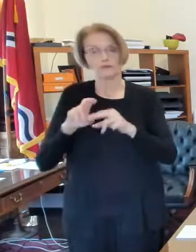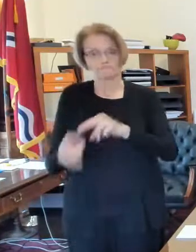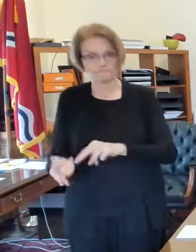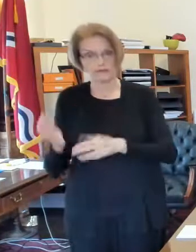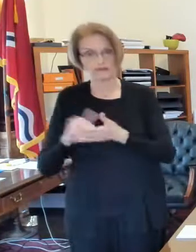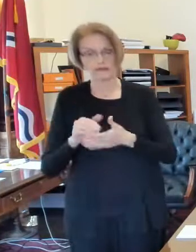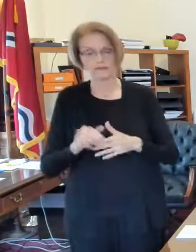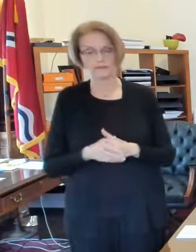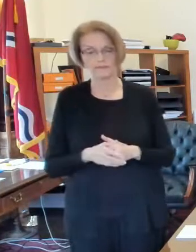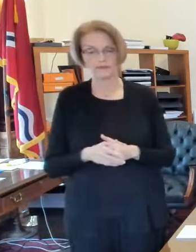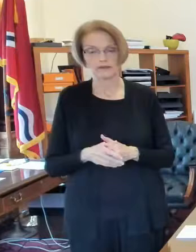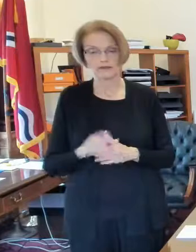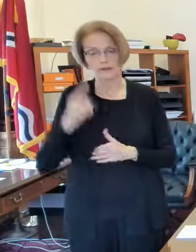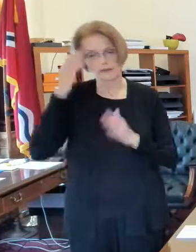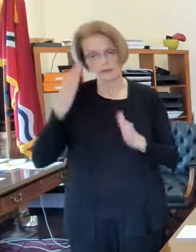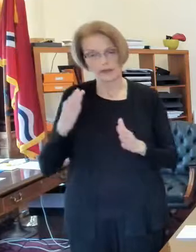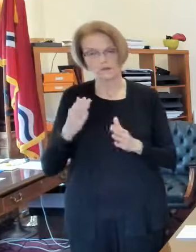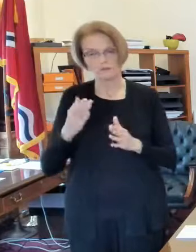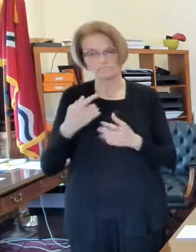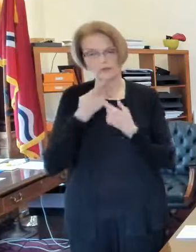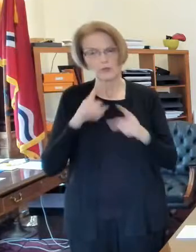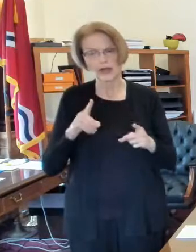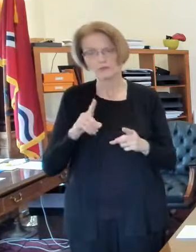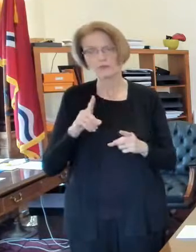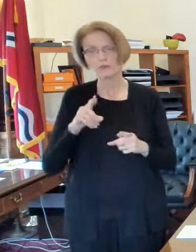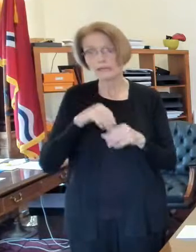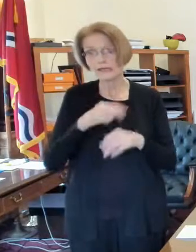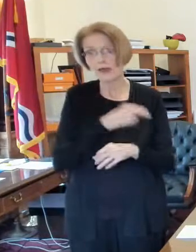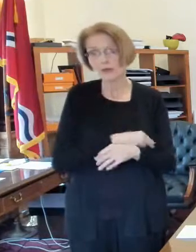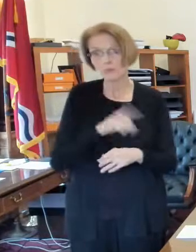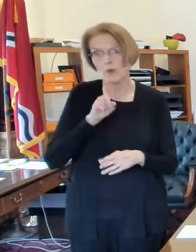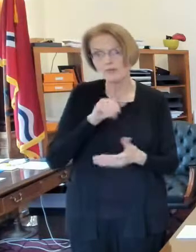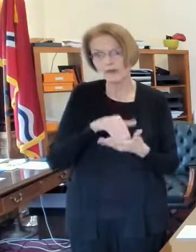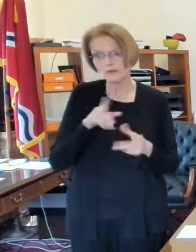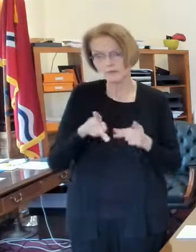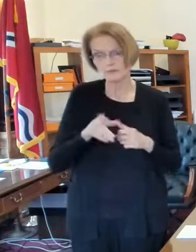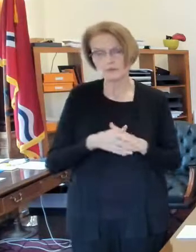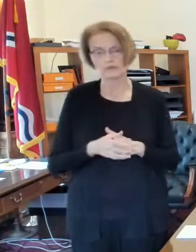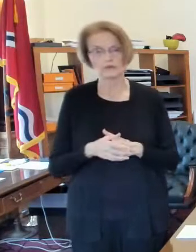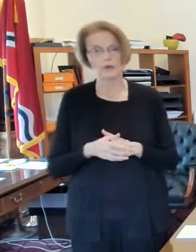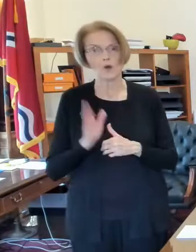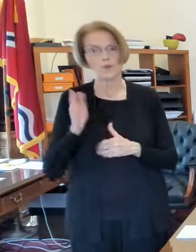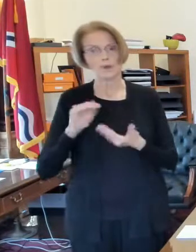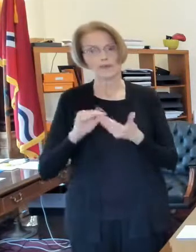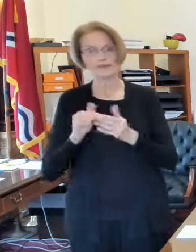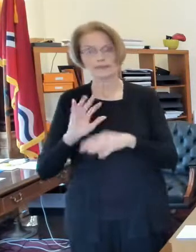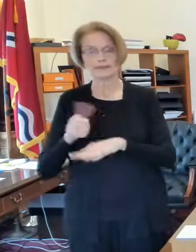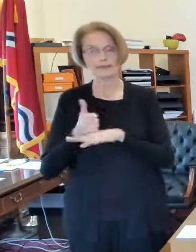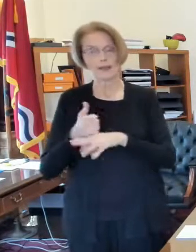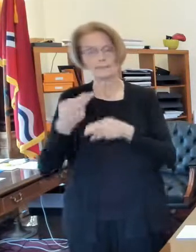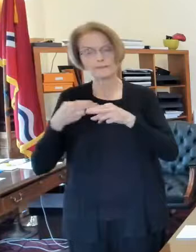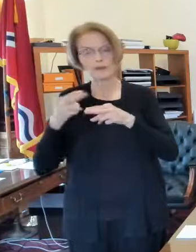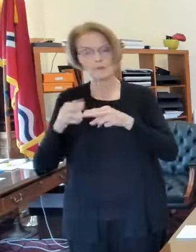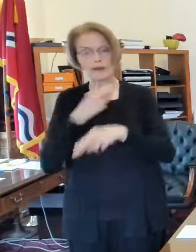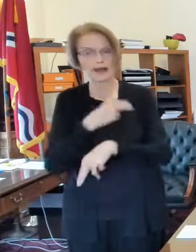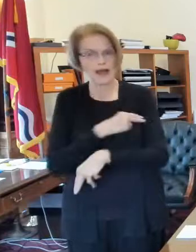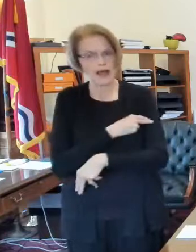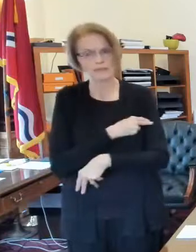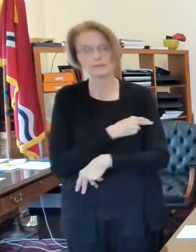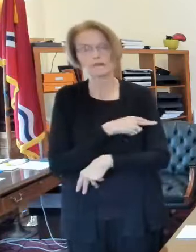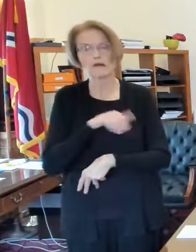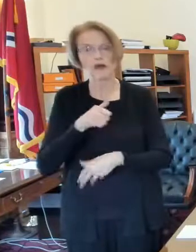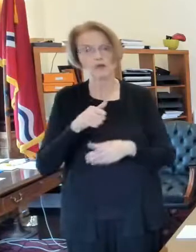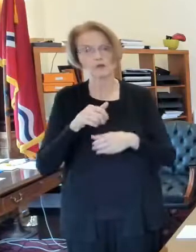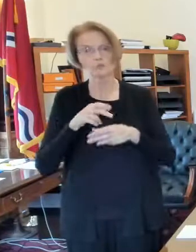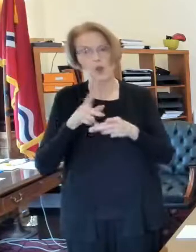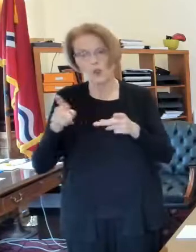thousand people in the hospital is the city in conversations about um temporary hospital sites alternative care locations